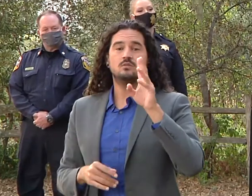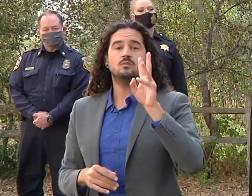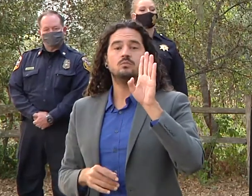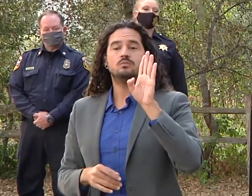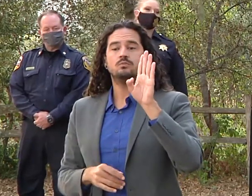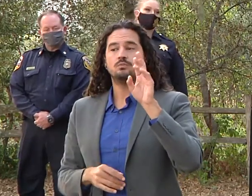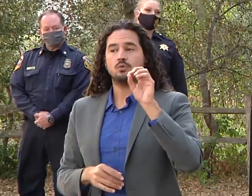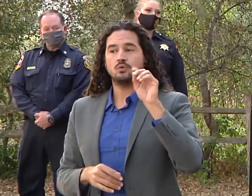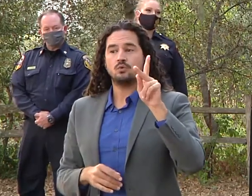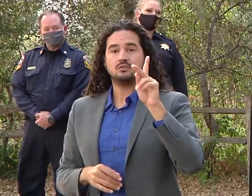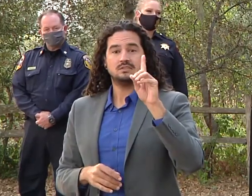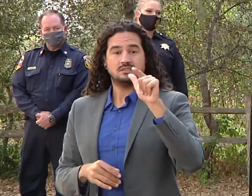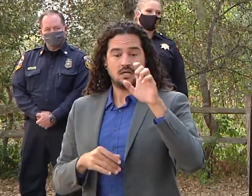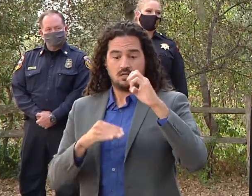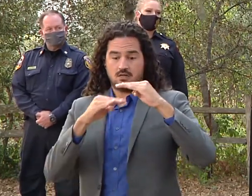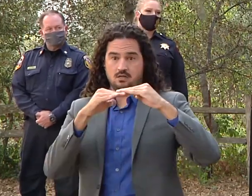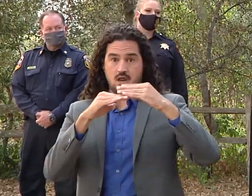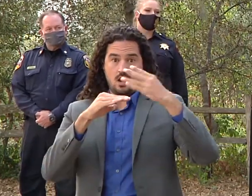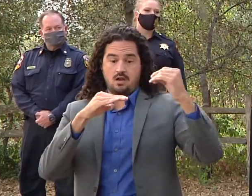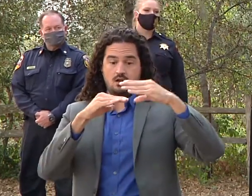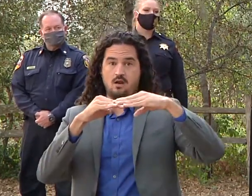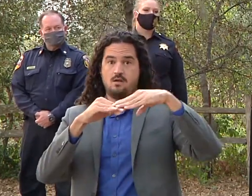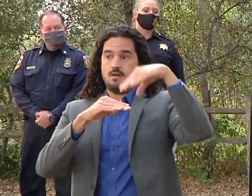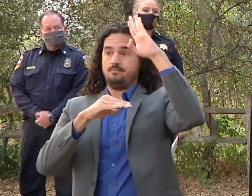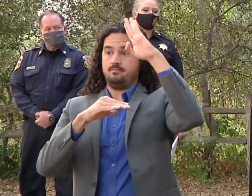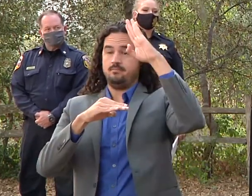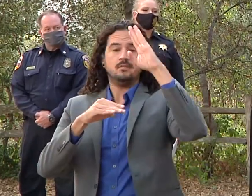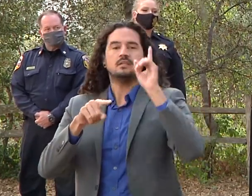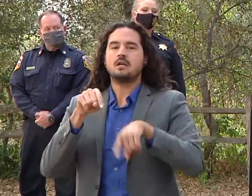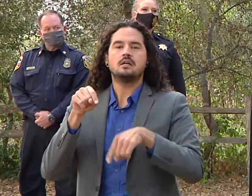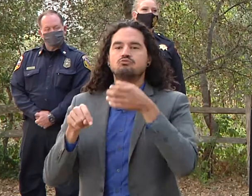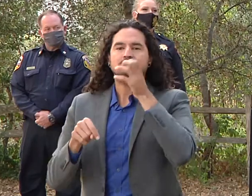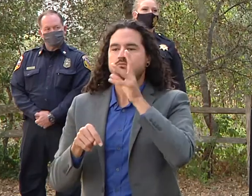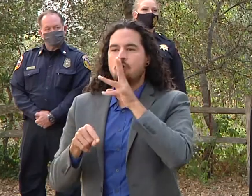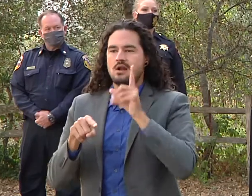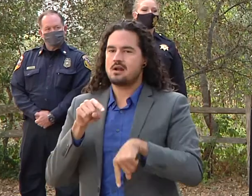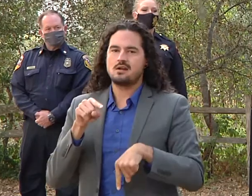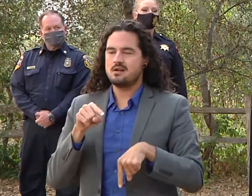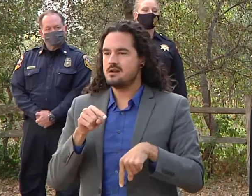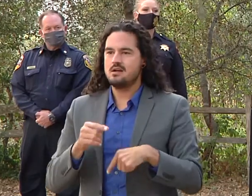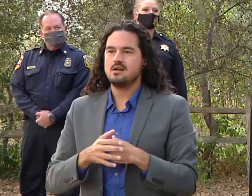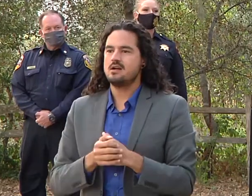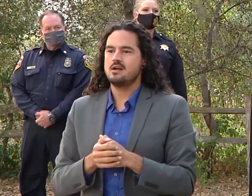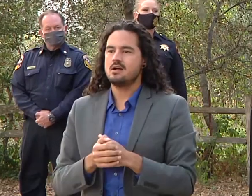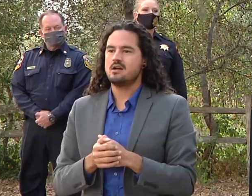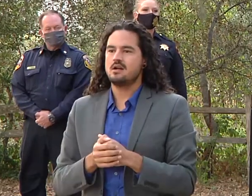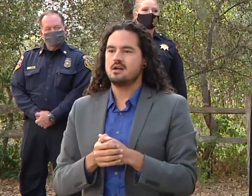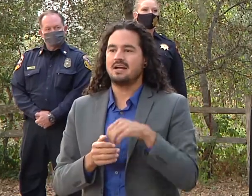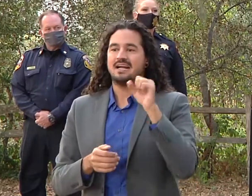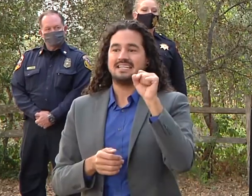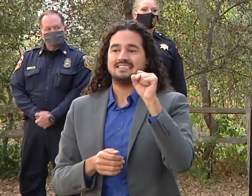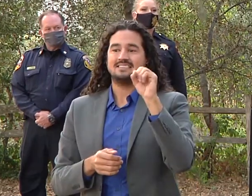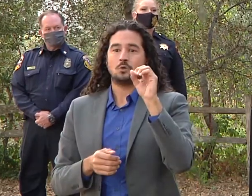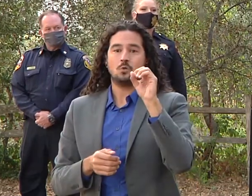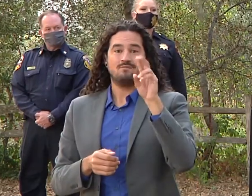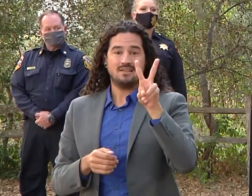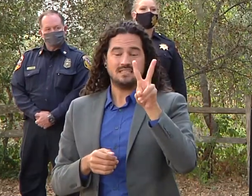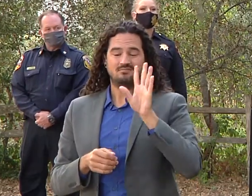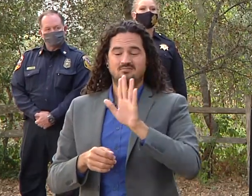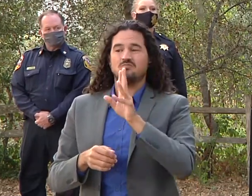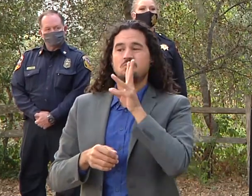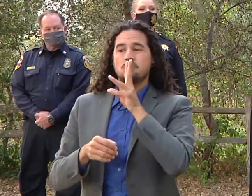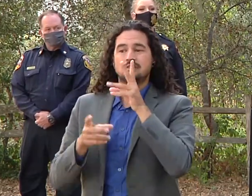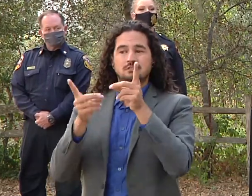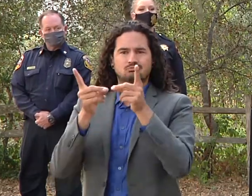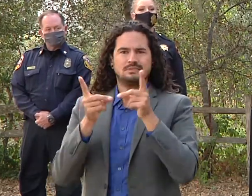get that water back the slv water district is working extremely hard in getting those pipelines put back and making